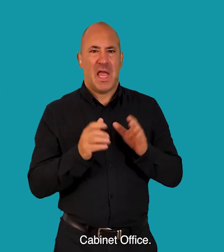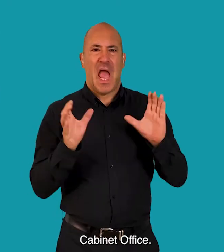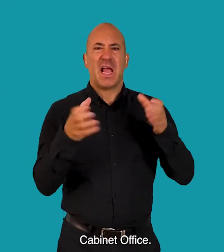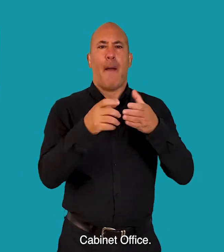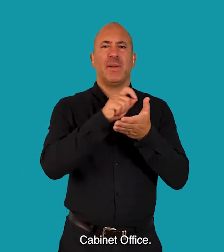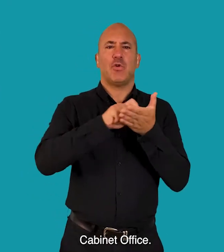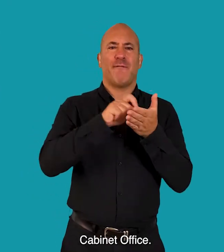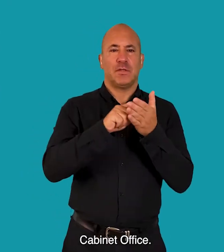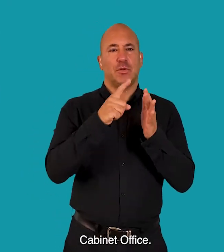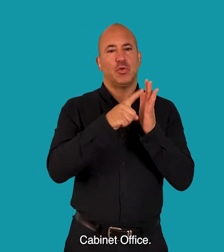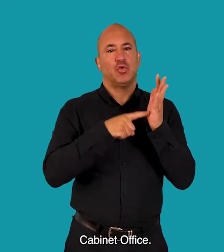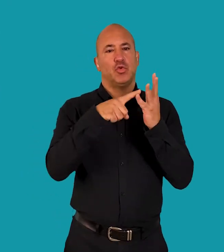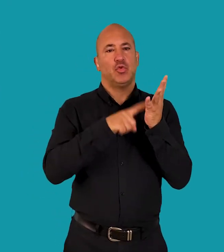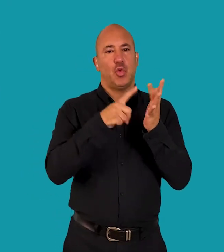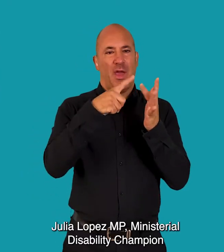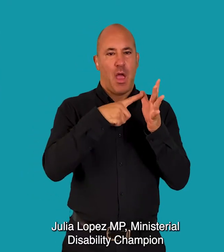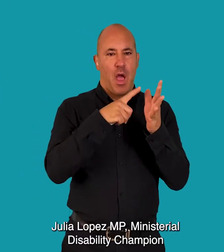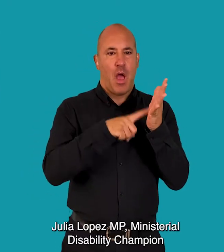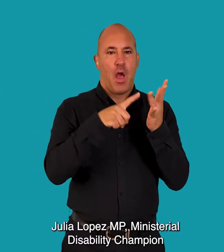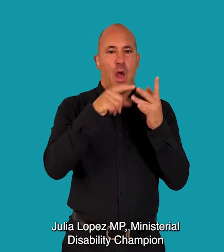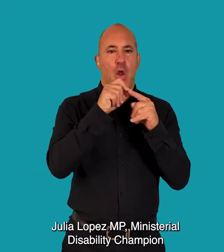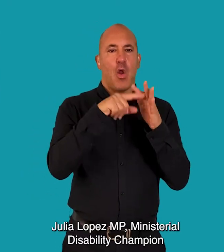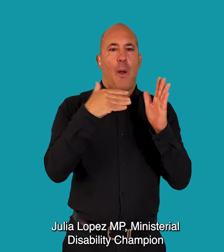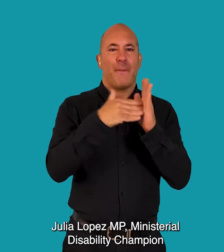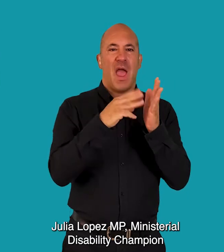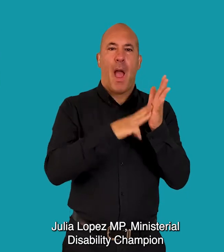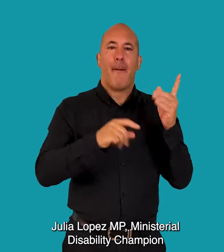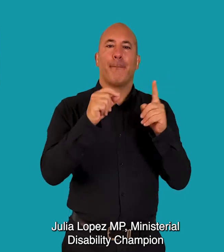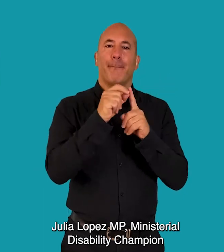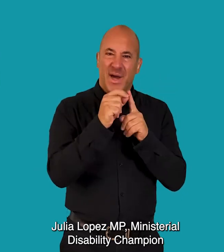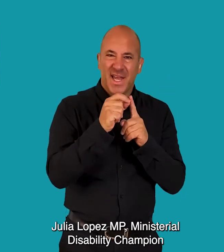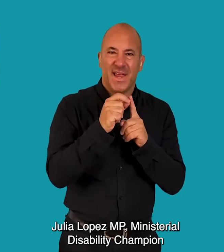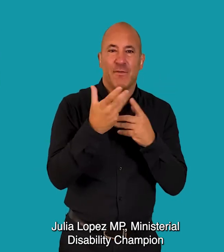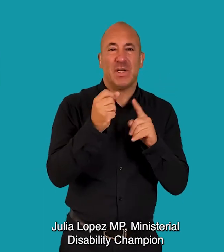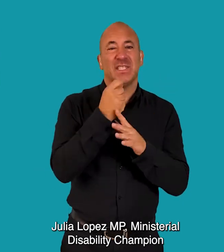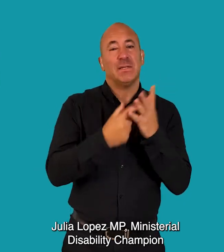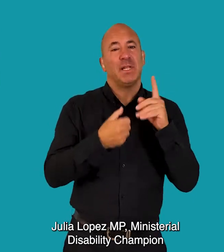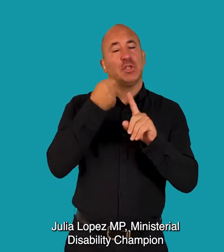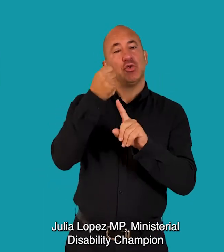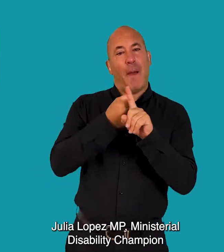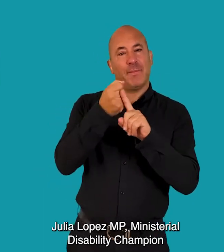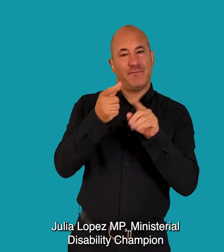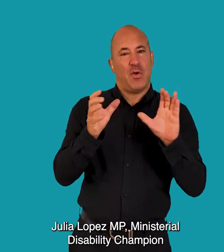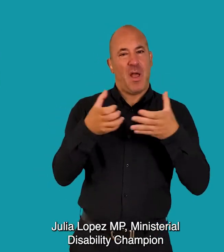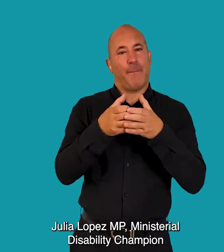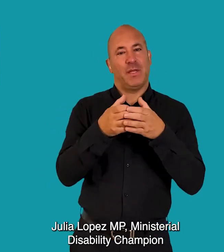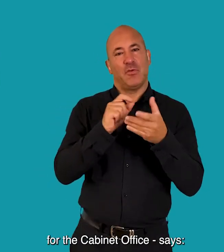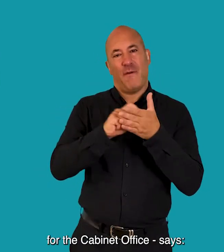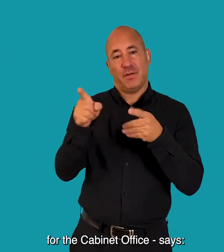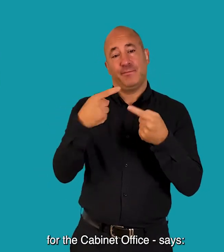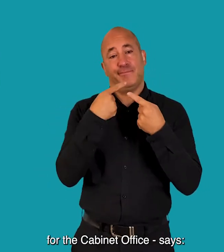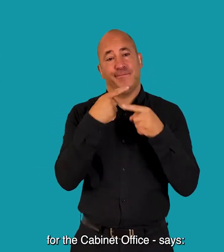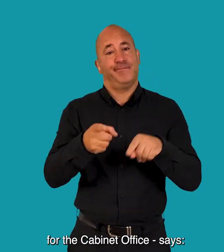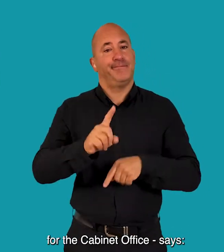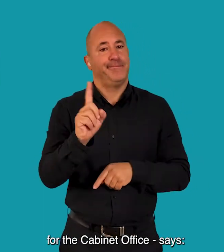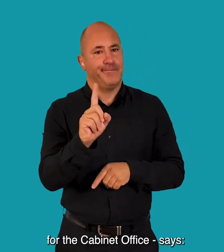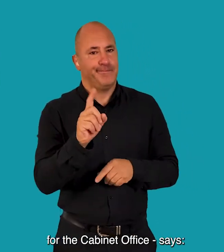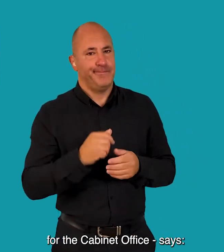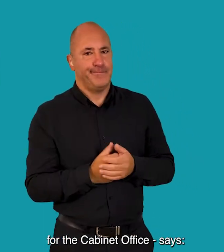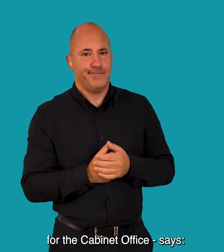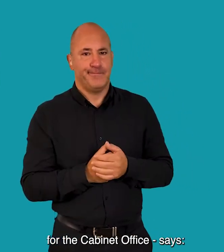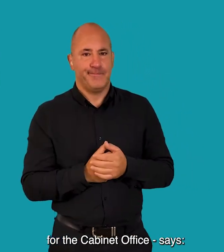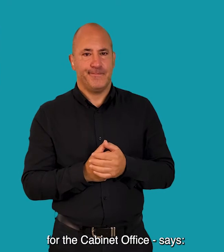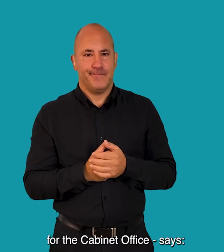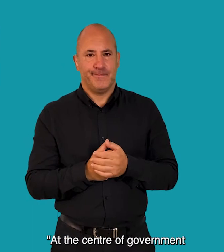Cabinet Office Julia Lopez, MP, Ministerial Disability Champion for the Cabinet Office